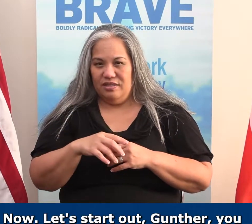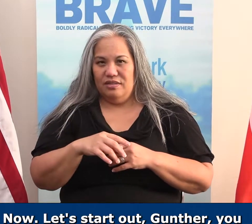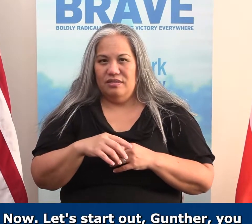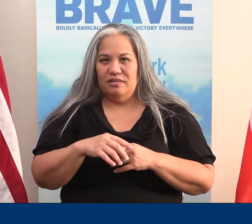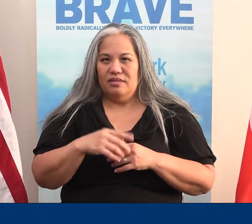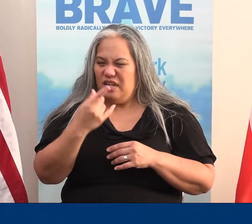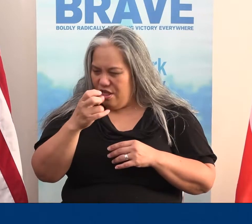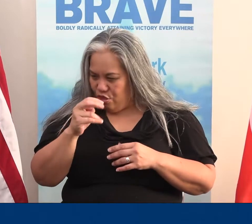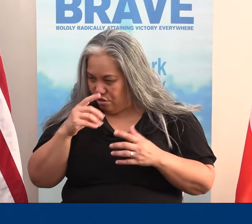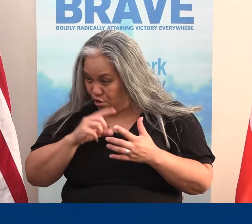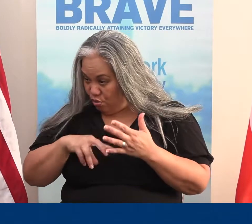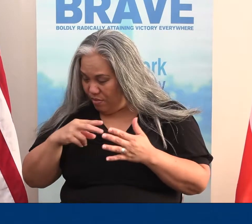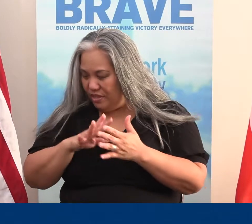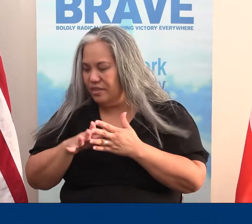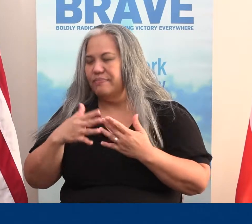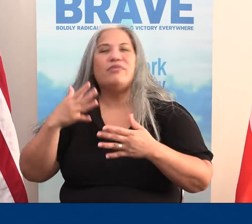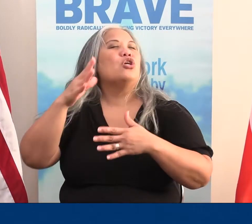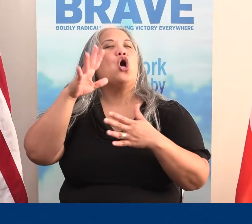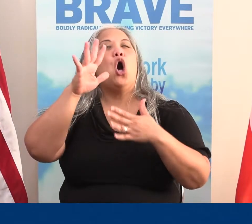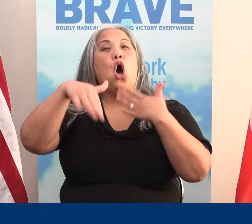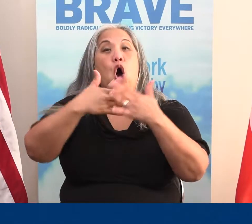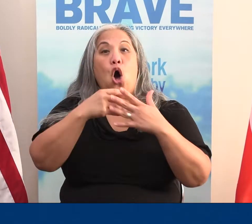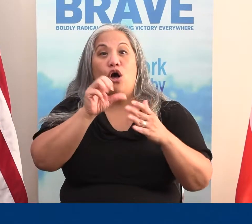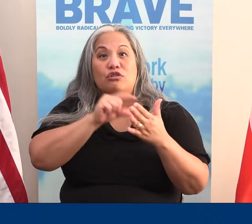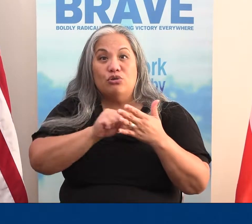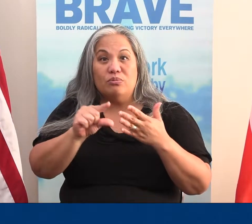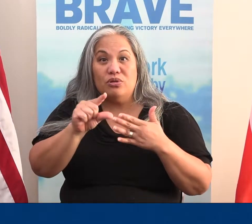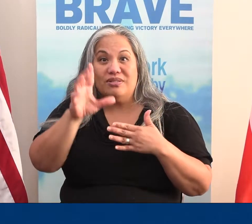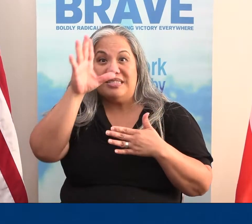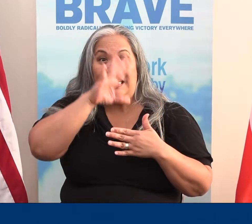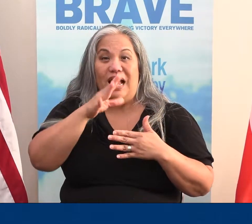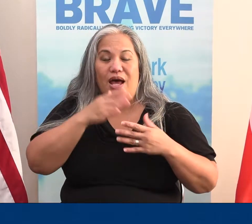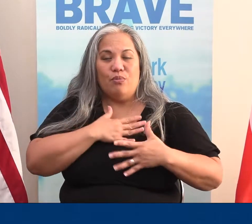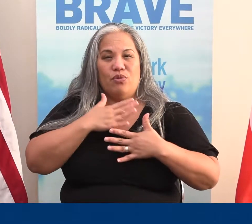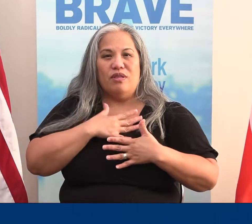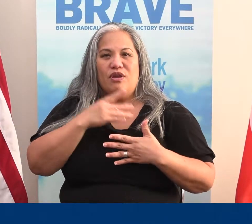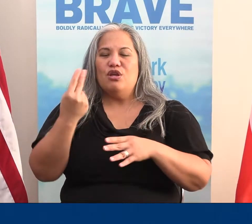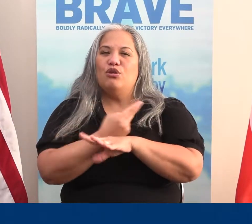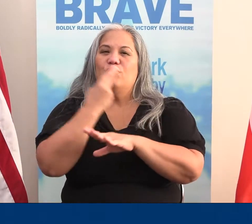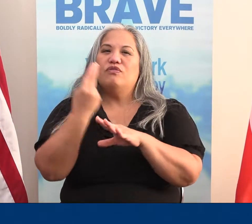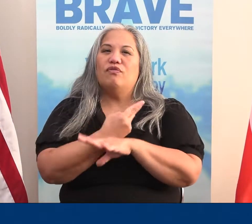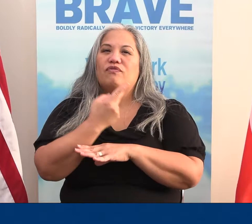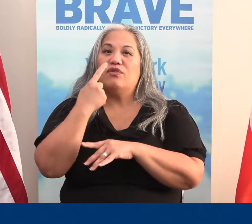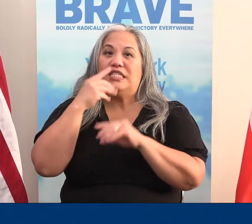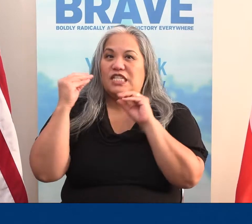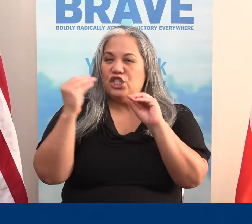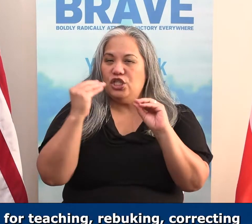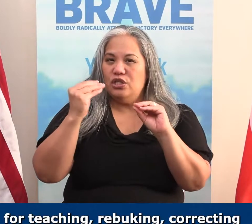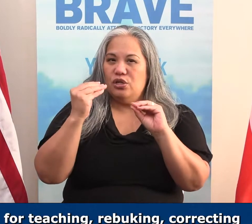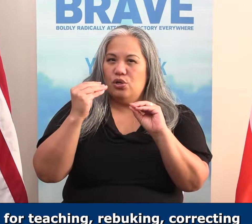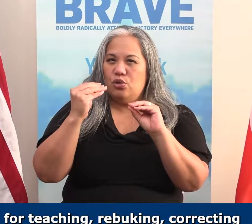Gunther, get this one, please. All Scripture is God-breathed, and it's useful for teaching,